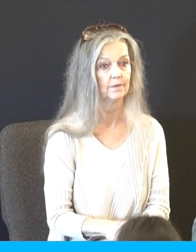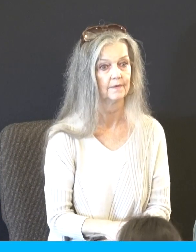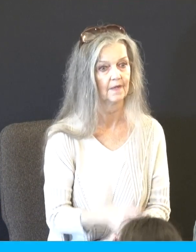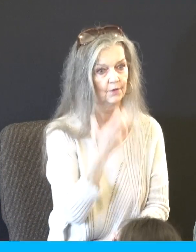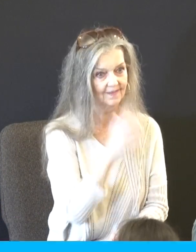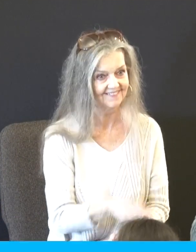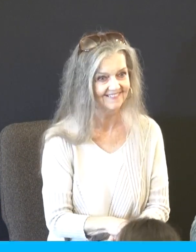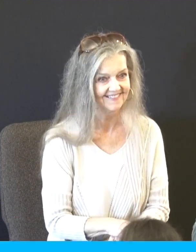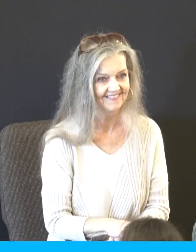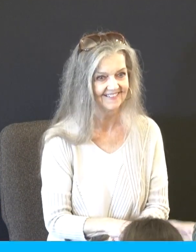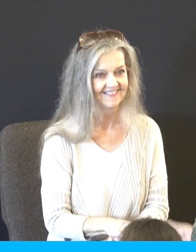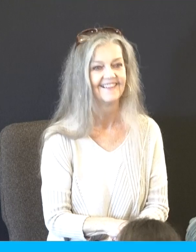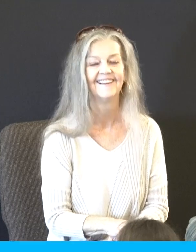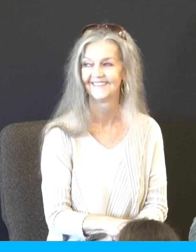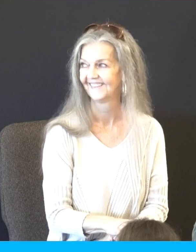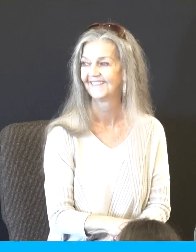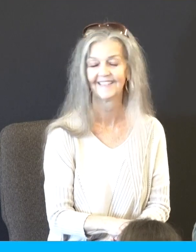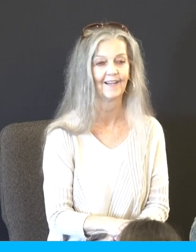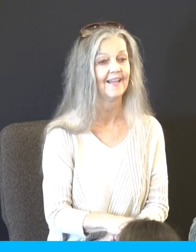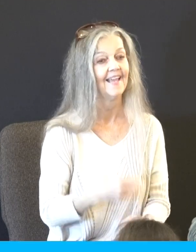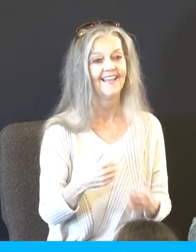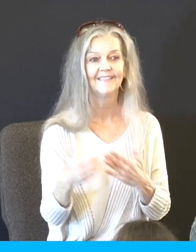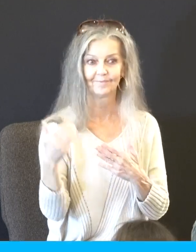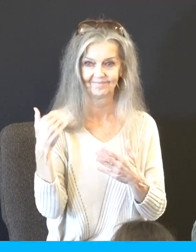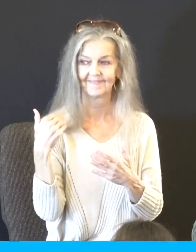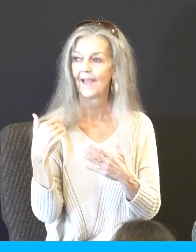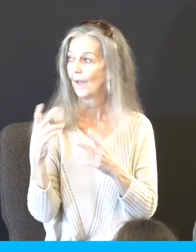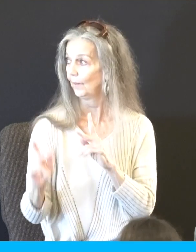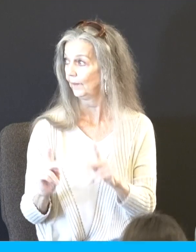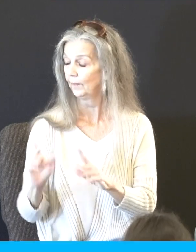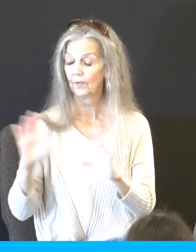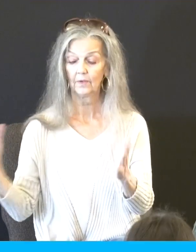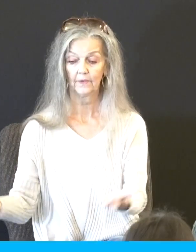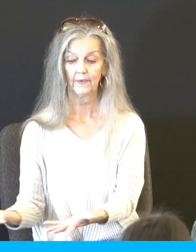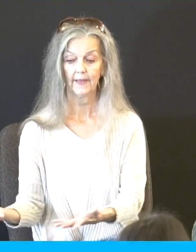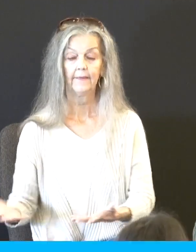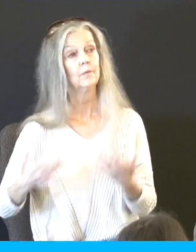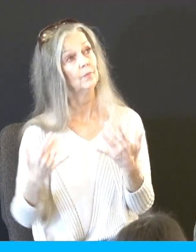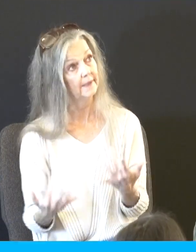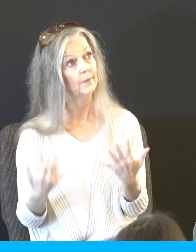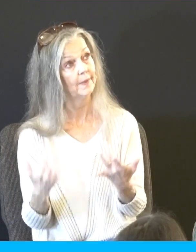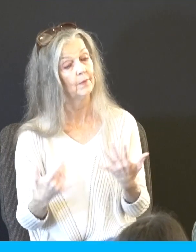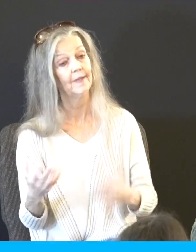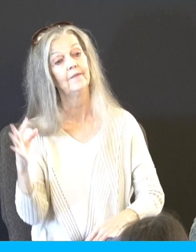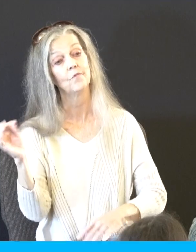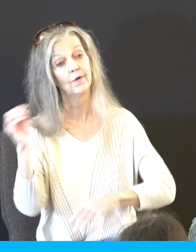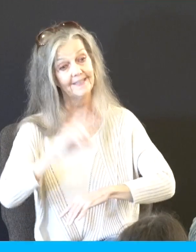When the people saw that Moses delayed to come down, 40 days. Remember, Moses sat there for six days waiting to go up in the presence of God.